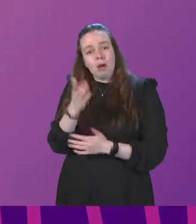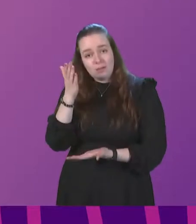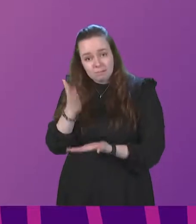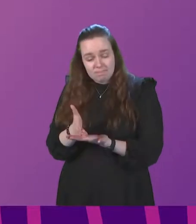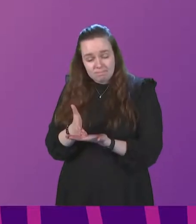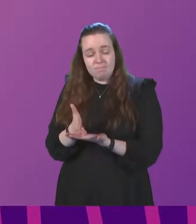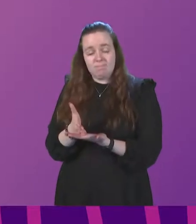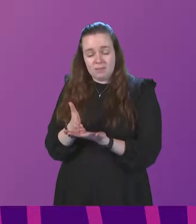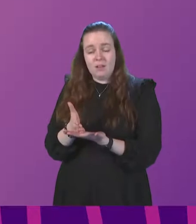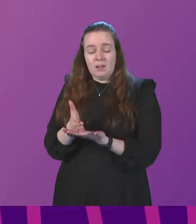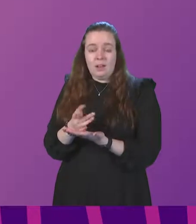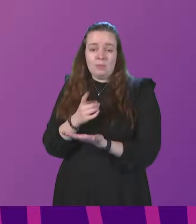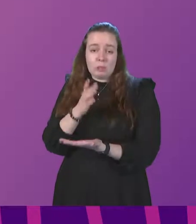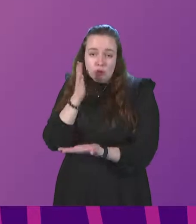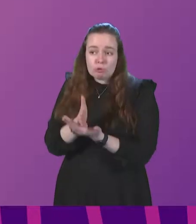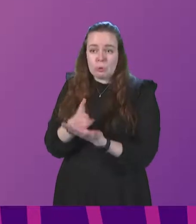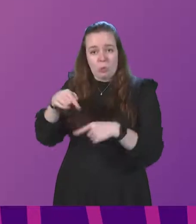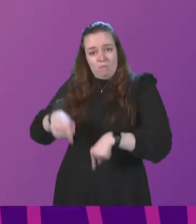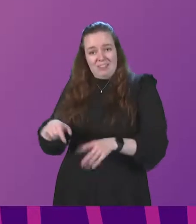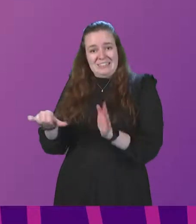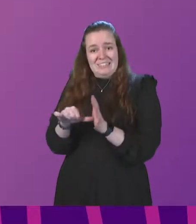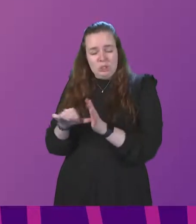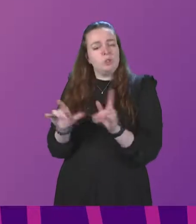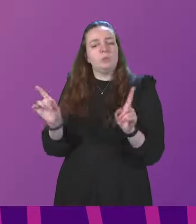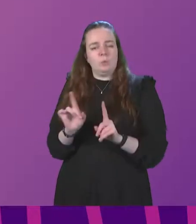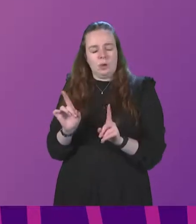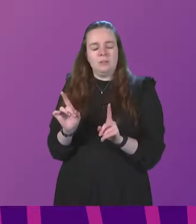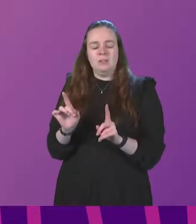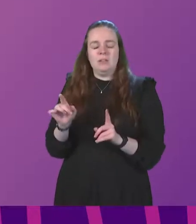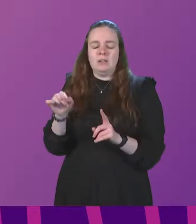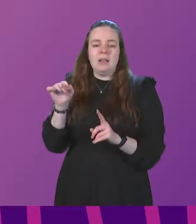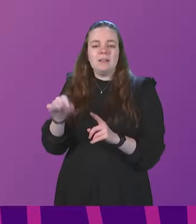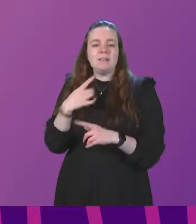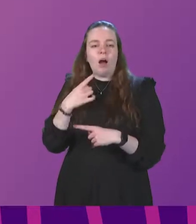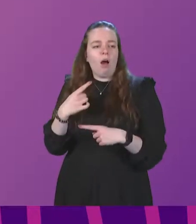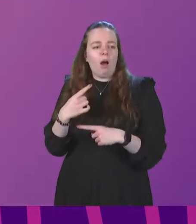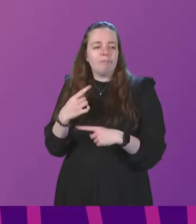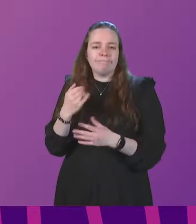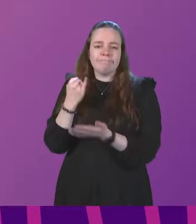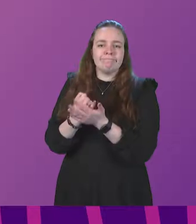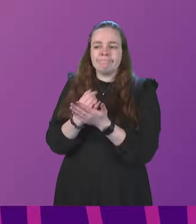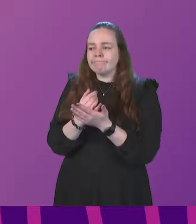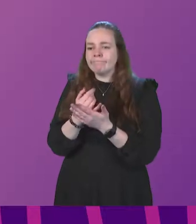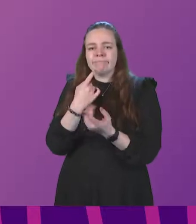truth of this matter is that these are misleading reports that have been given because